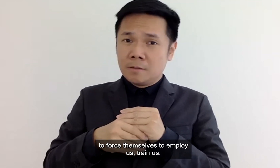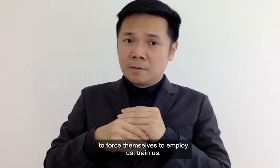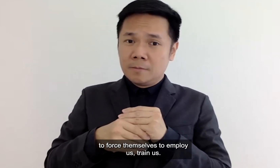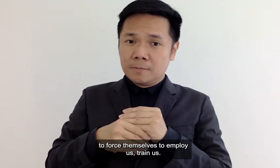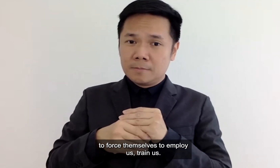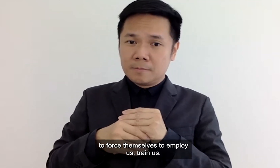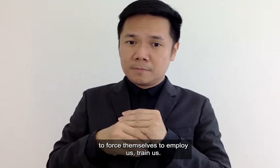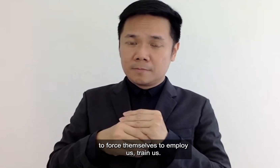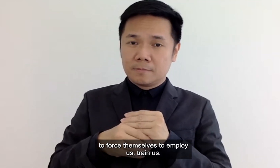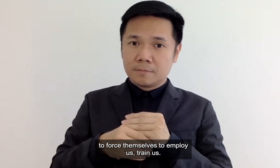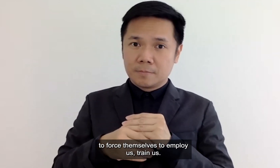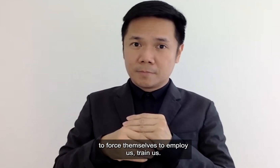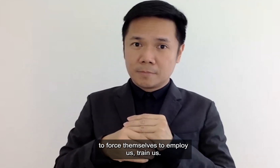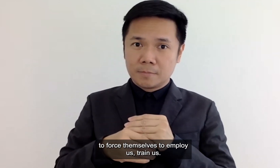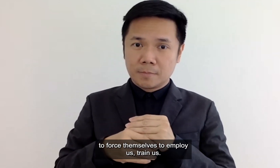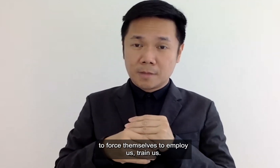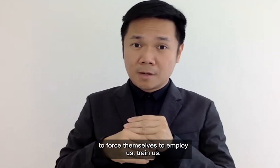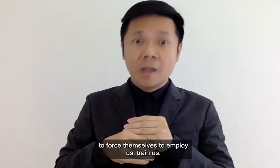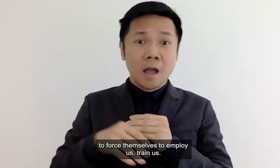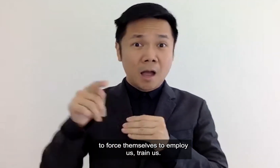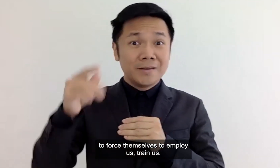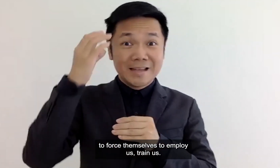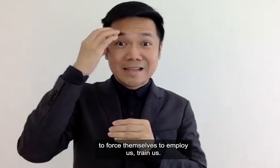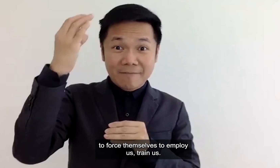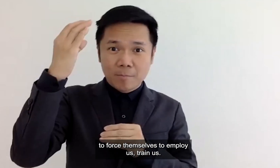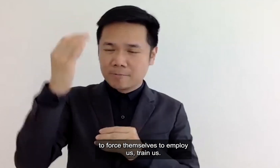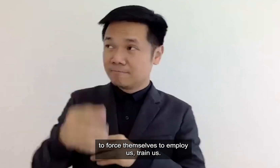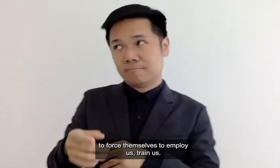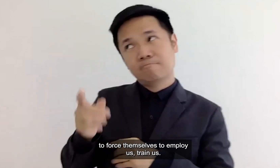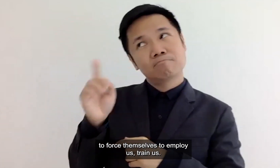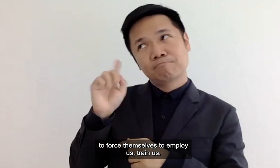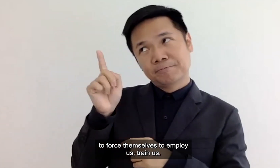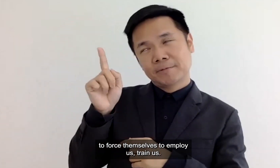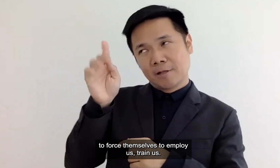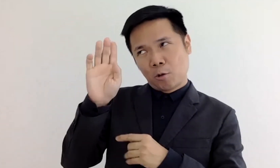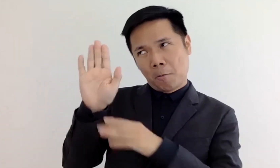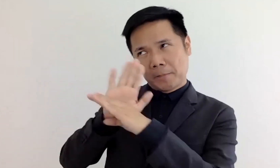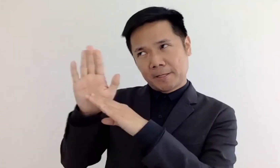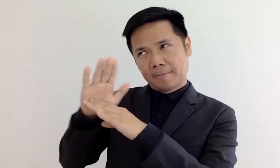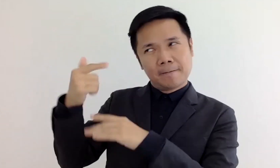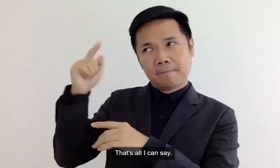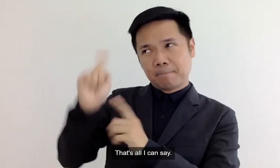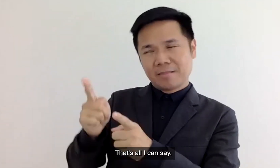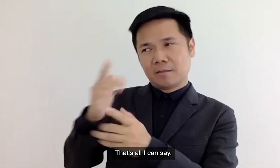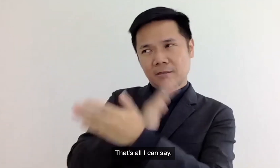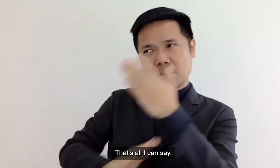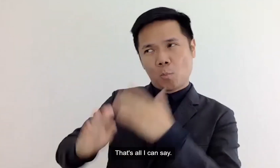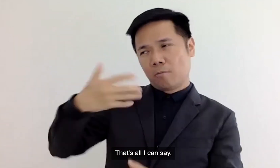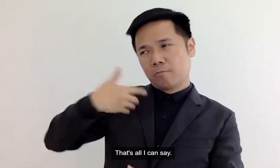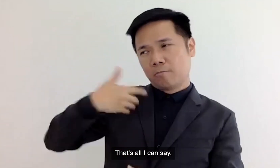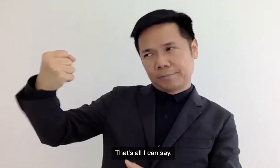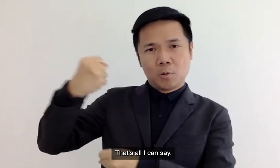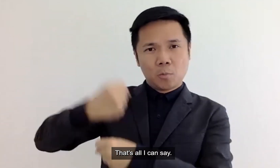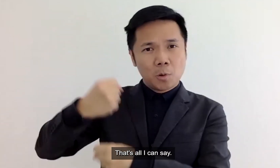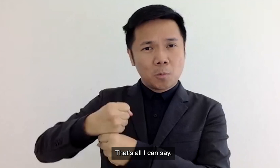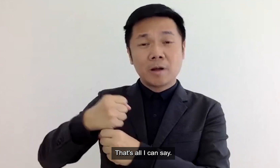themselves to employ us as well as train does that's all